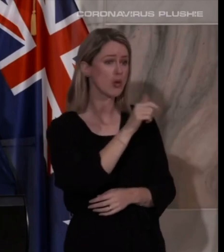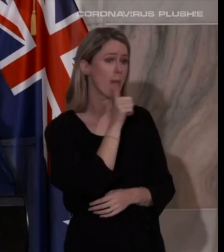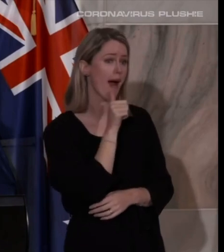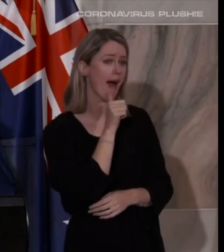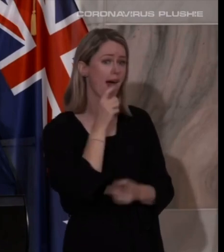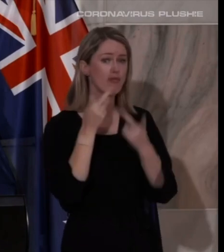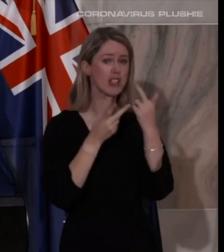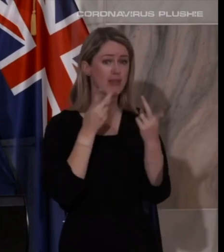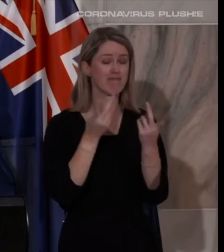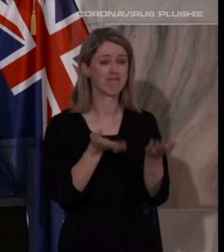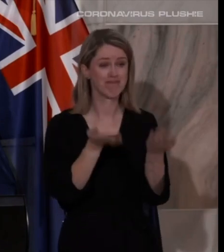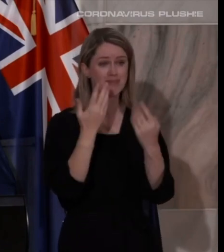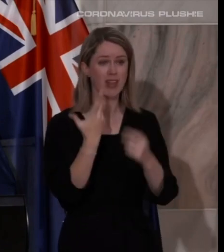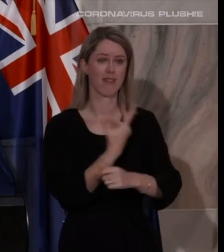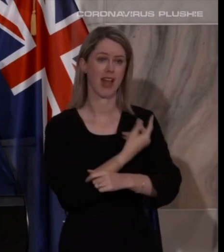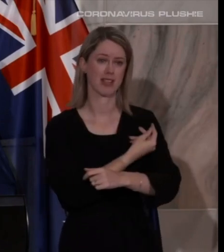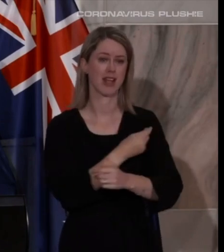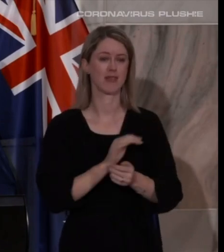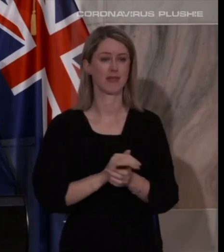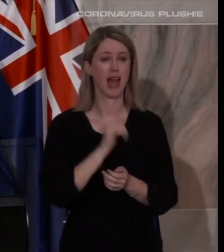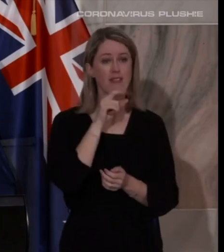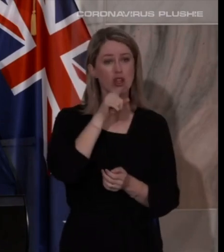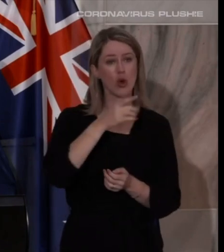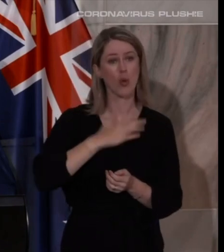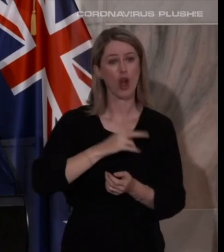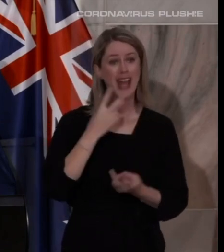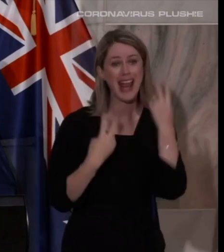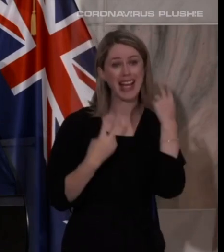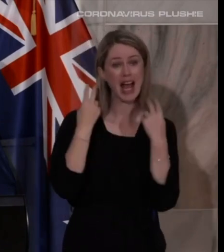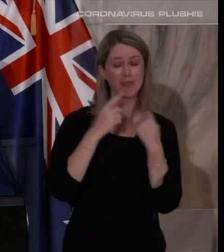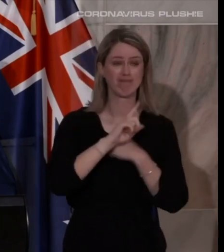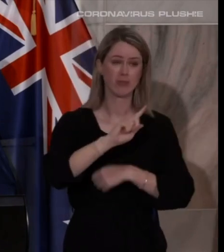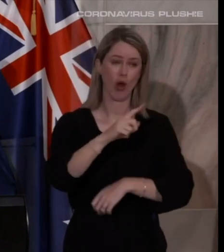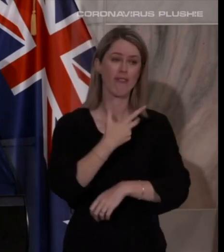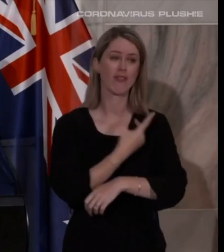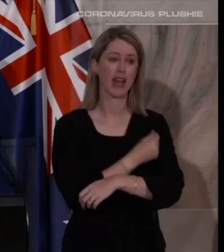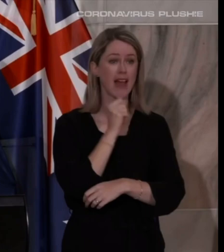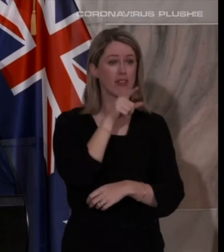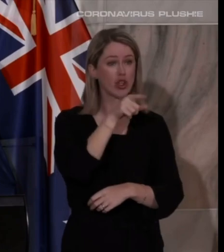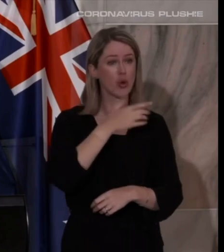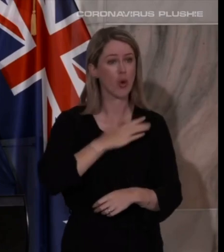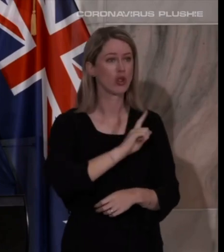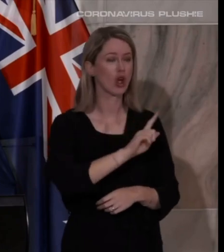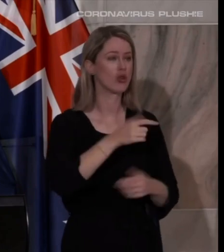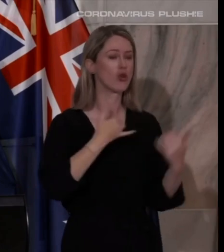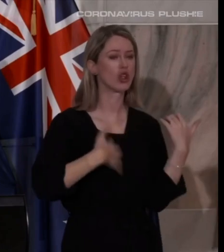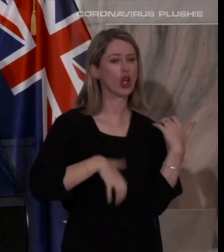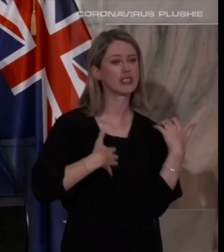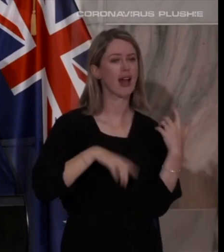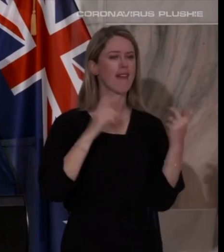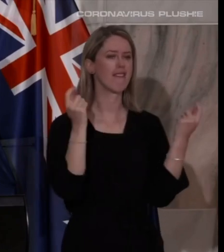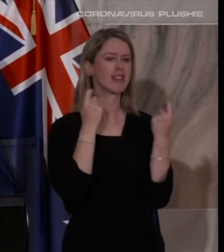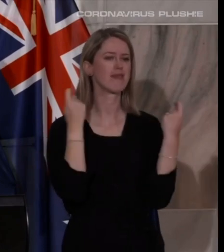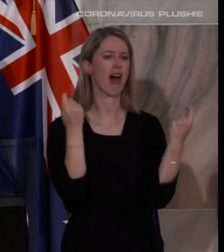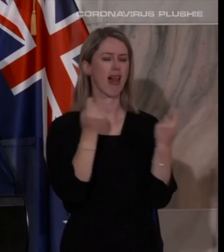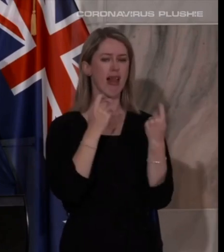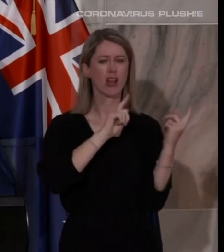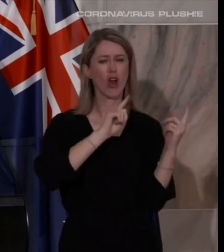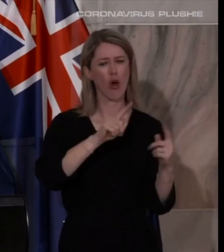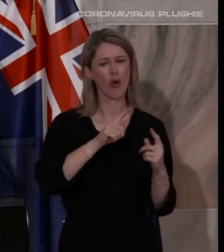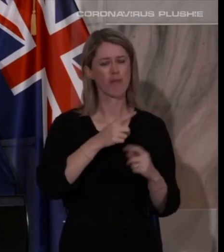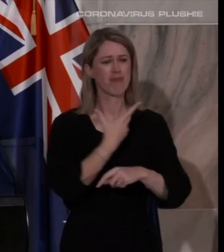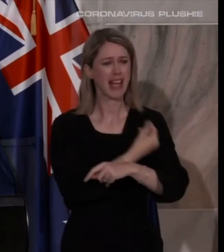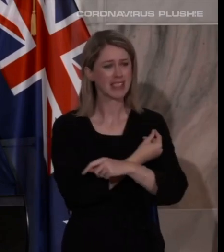restaurants, get vaccinated. If you want to get a haircut, get vaccinated. If you want to go to a concert or a festival, get vaccinated.